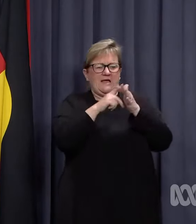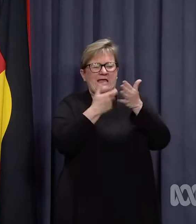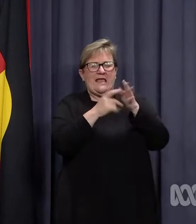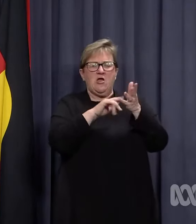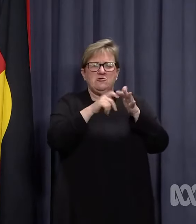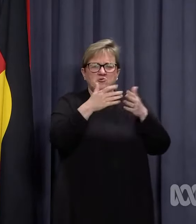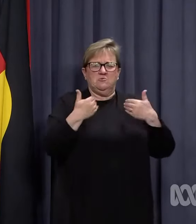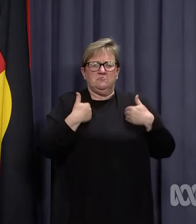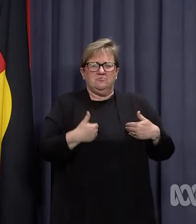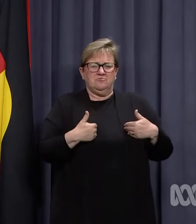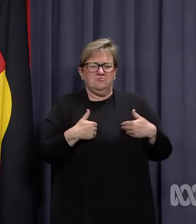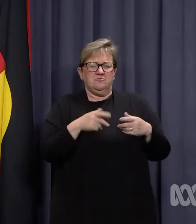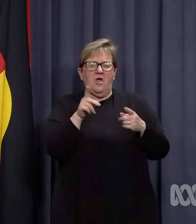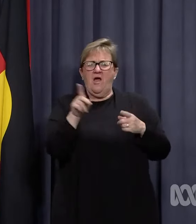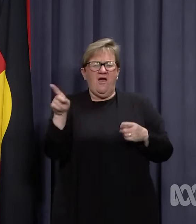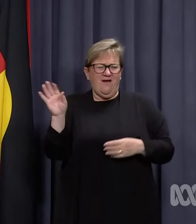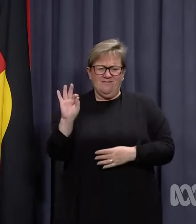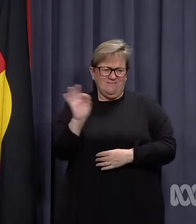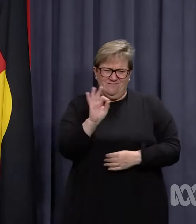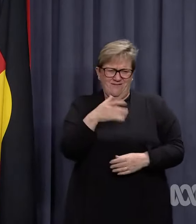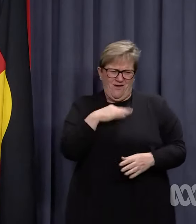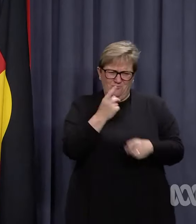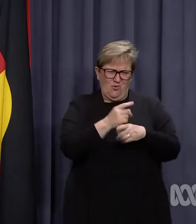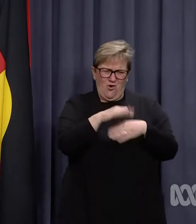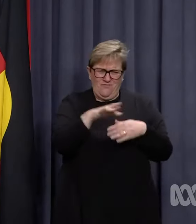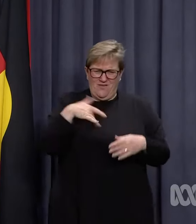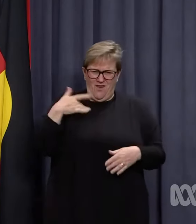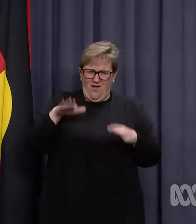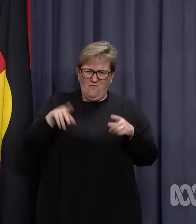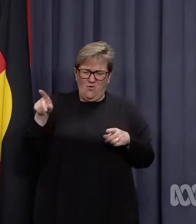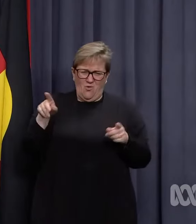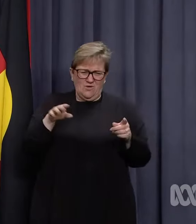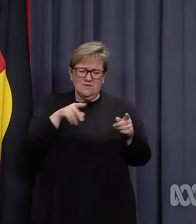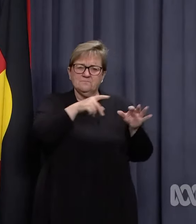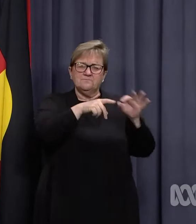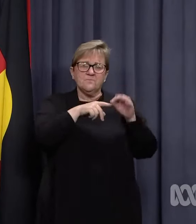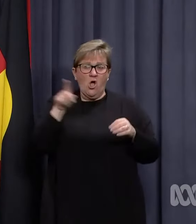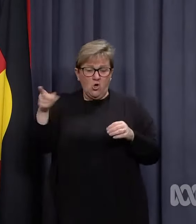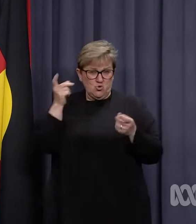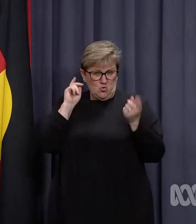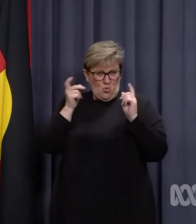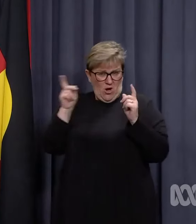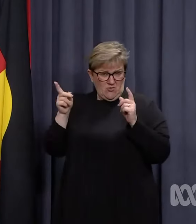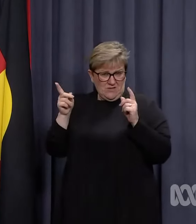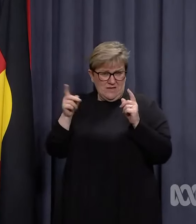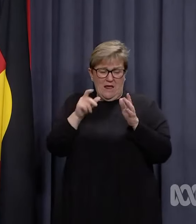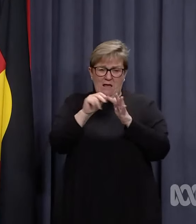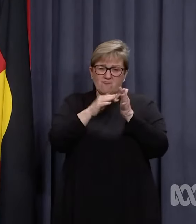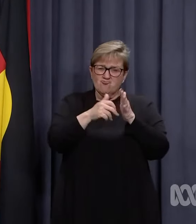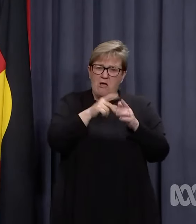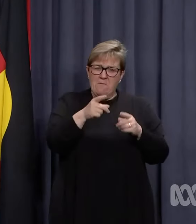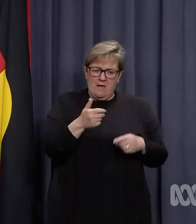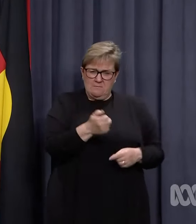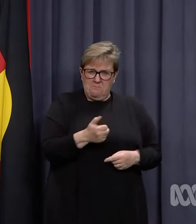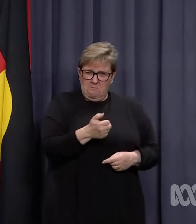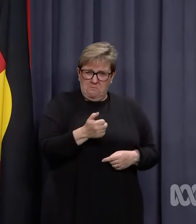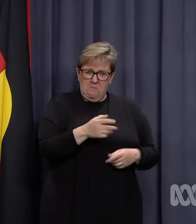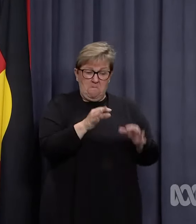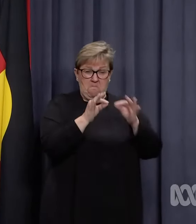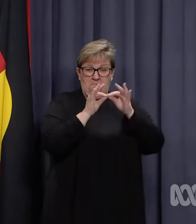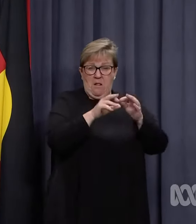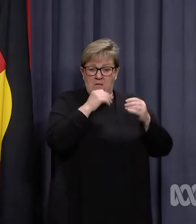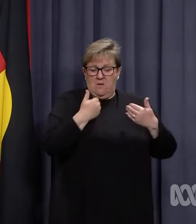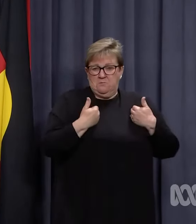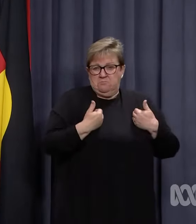Stokes? I'm not going to comment on live court proceedings. Are you concerned as a Cabinet Minister that a Premier is texting a billionaire